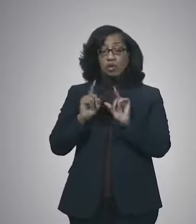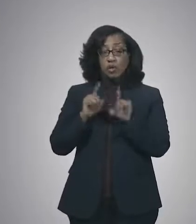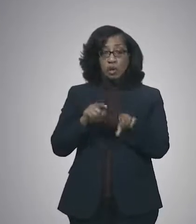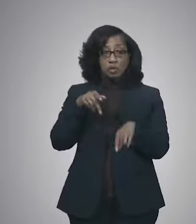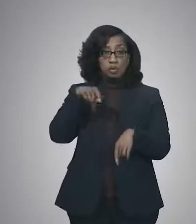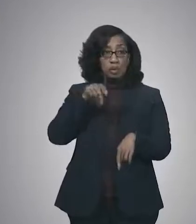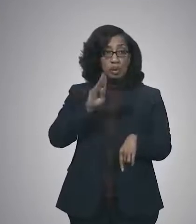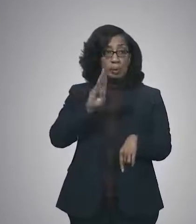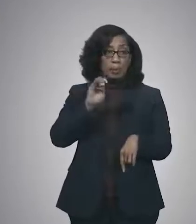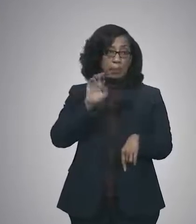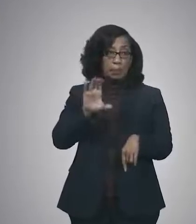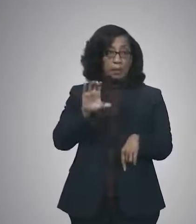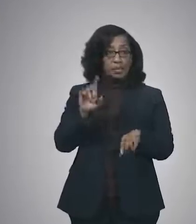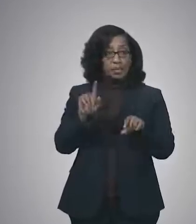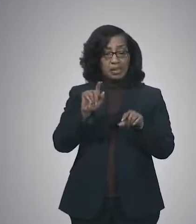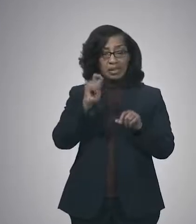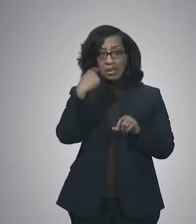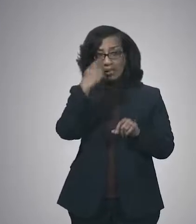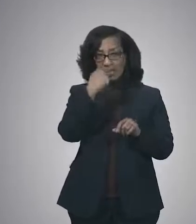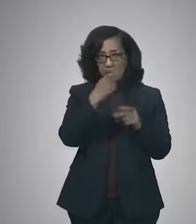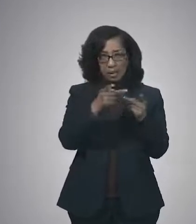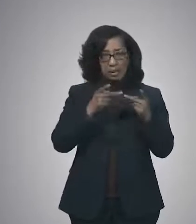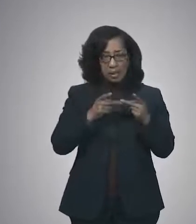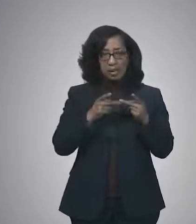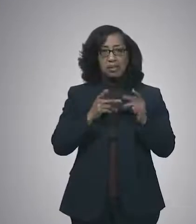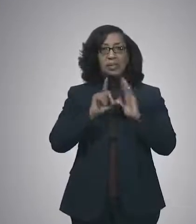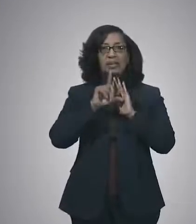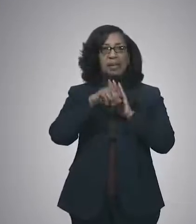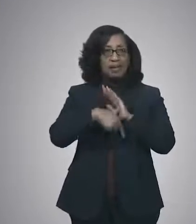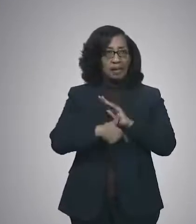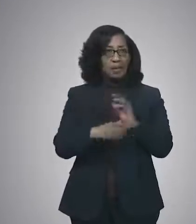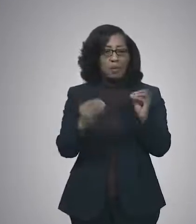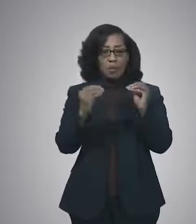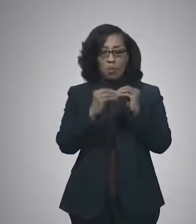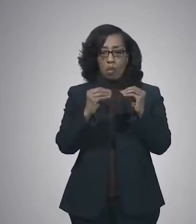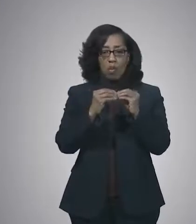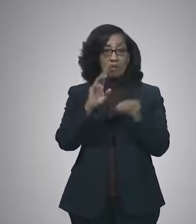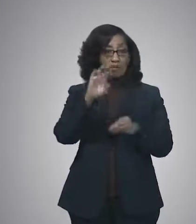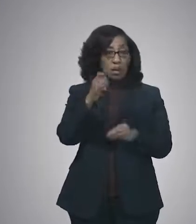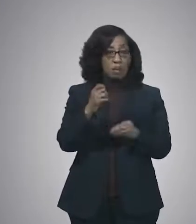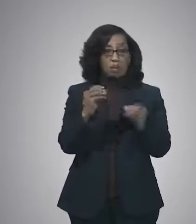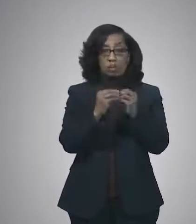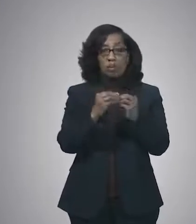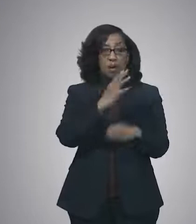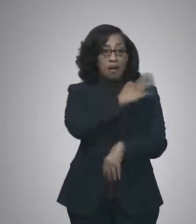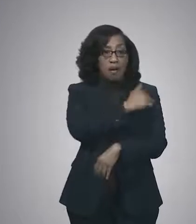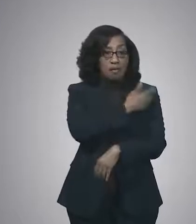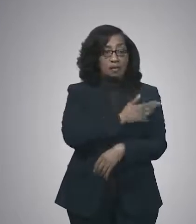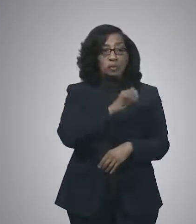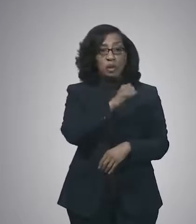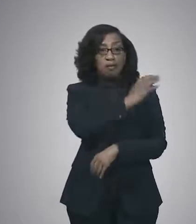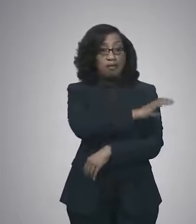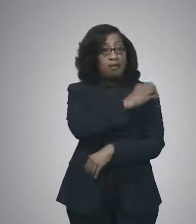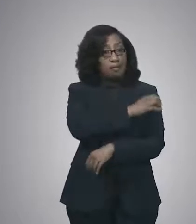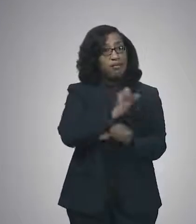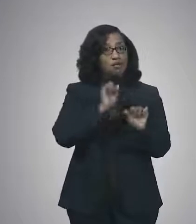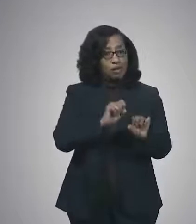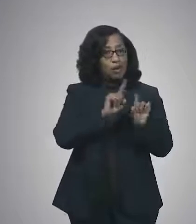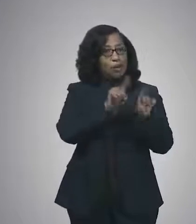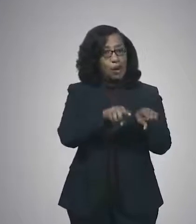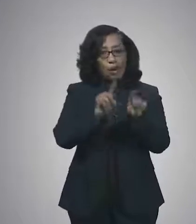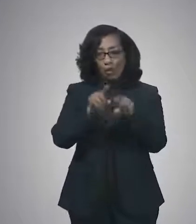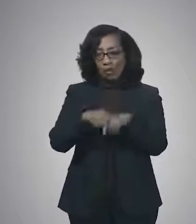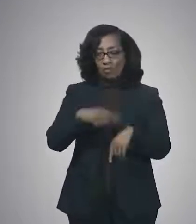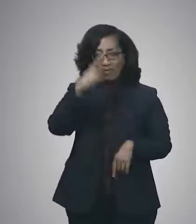get your test until it became more prevalent, more pharmacies, more laboratories, the hospitals, other clinics were able to test for COVID.